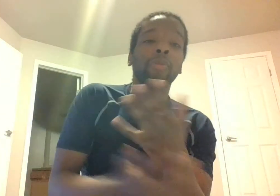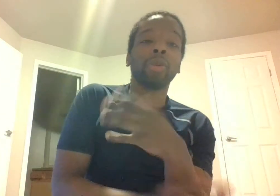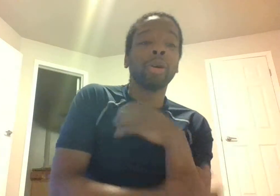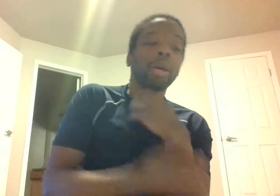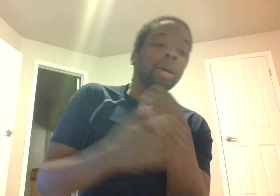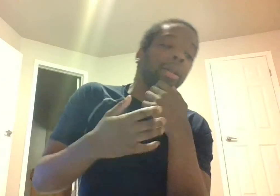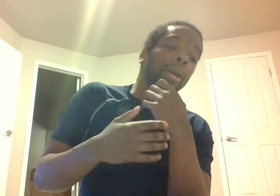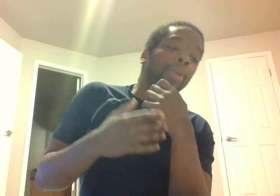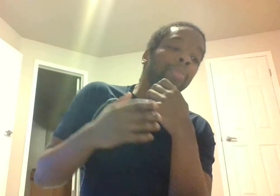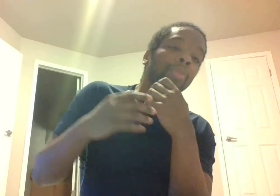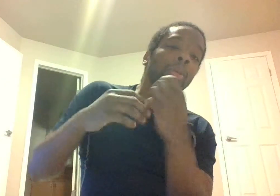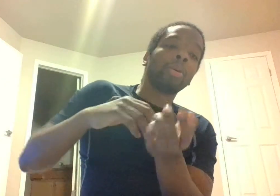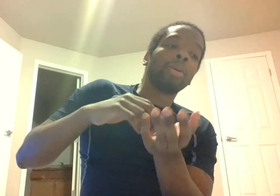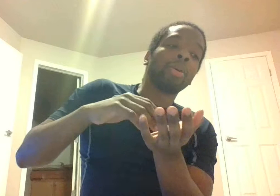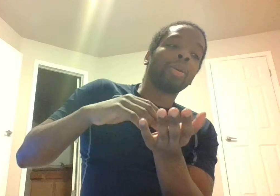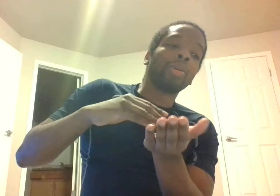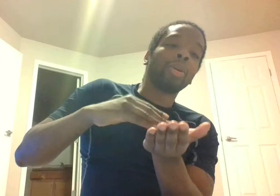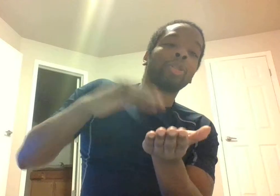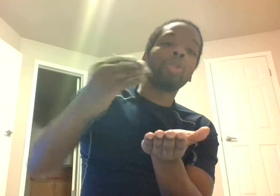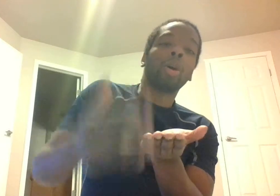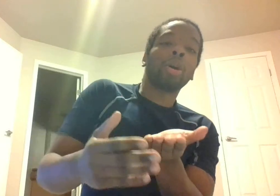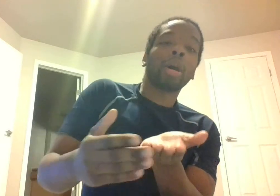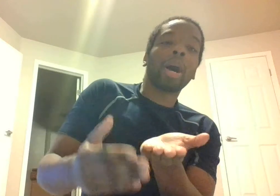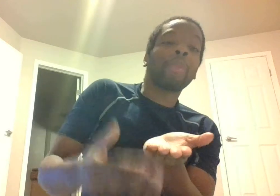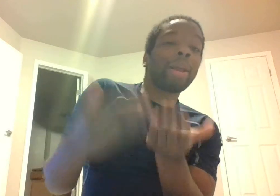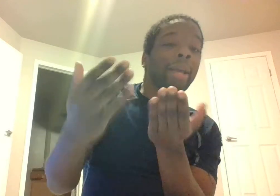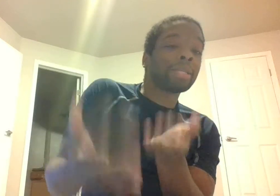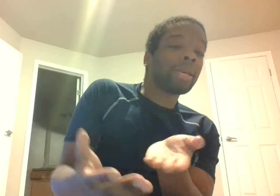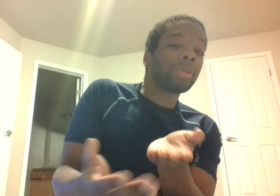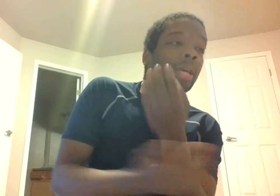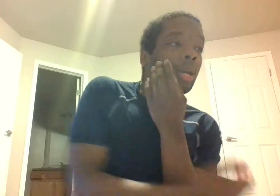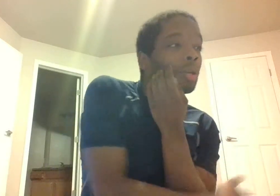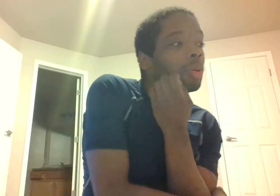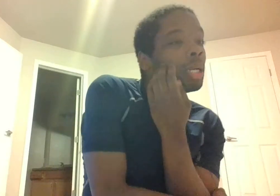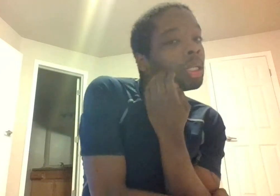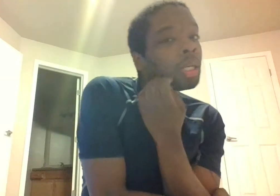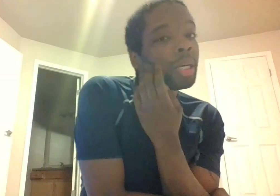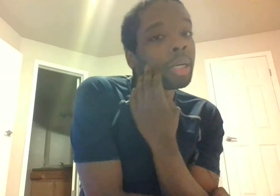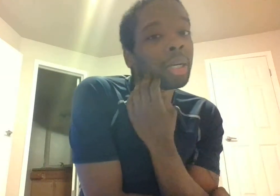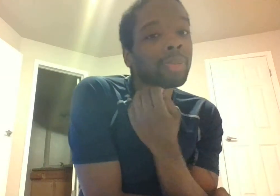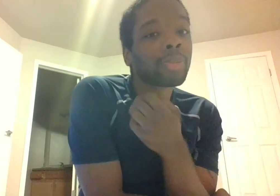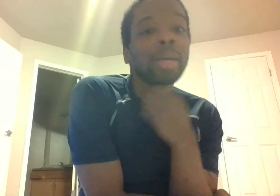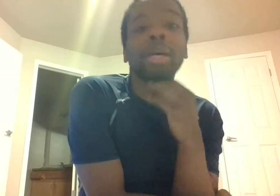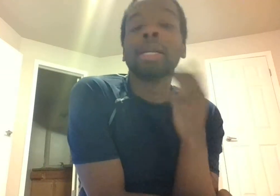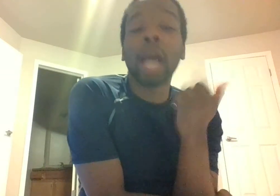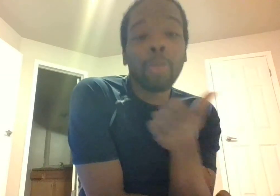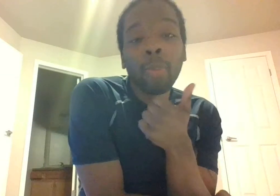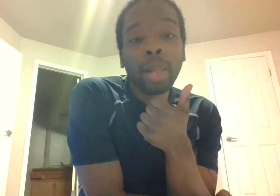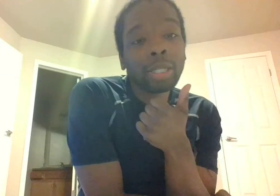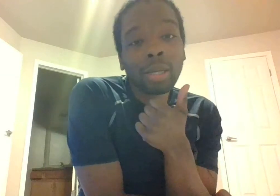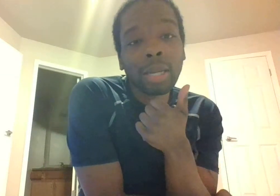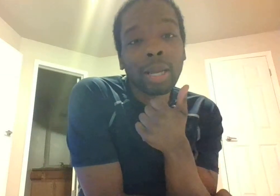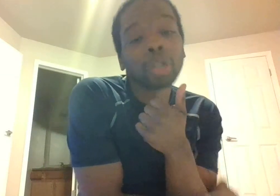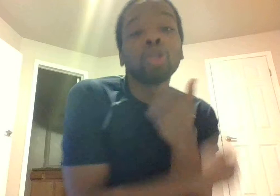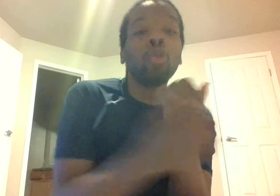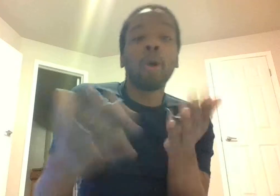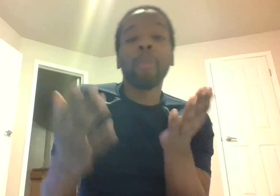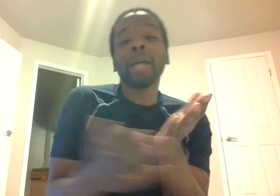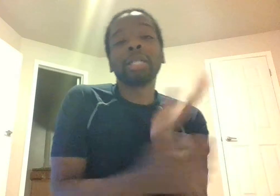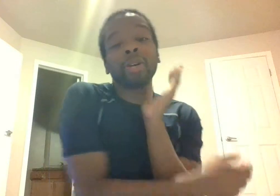now to operate a septum tank you need to not put bleach in your tank because you want bacteria